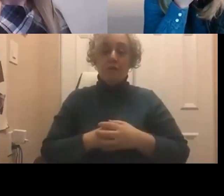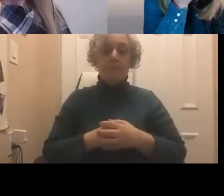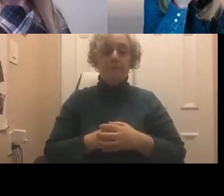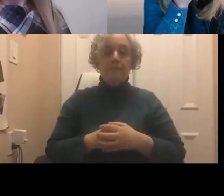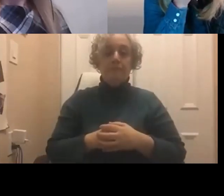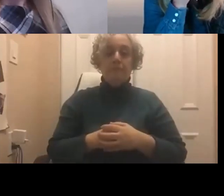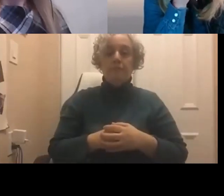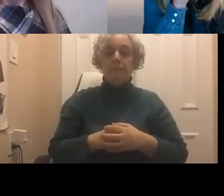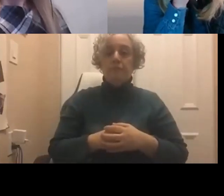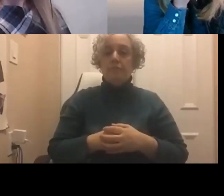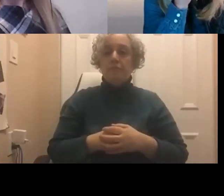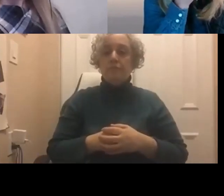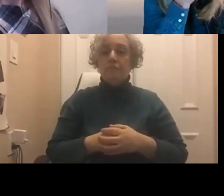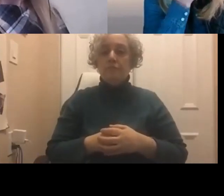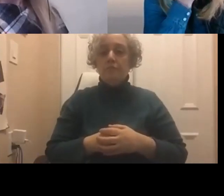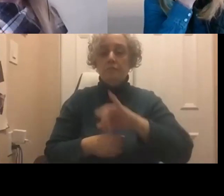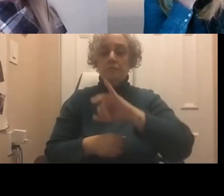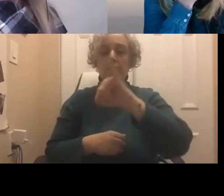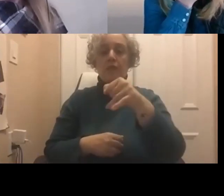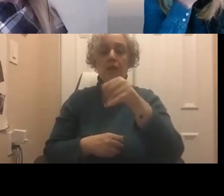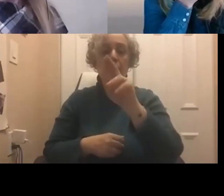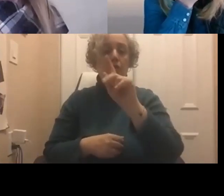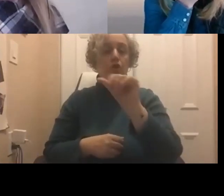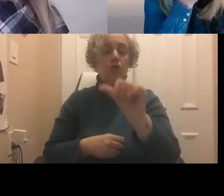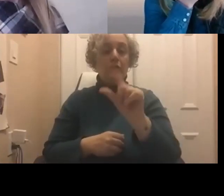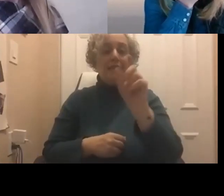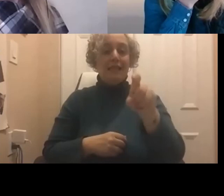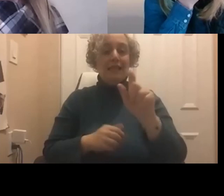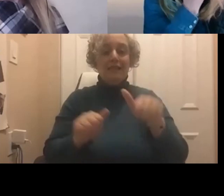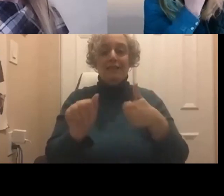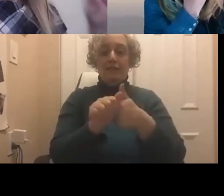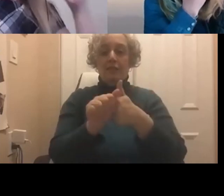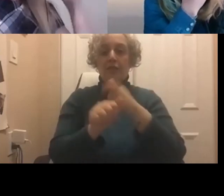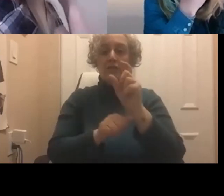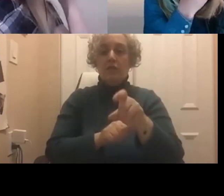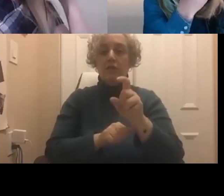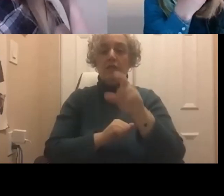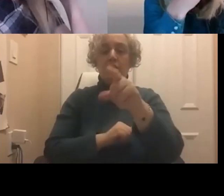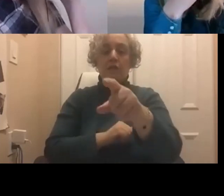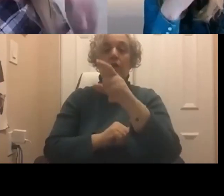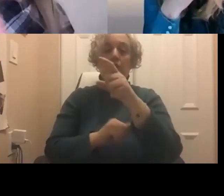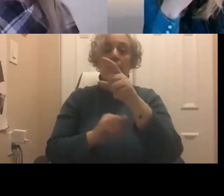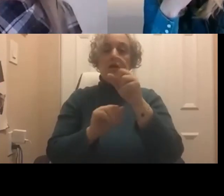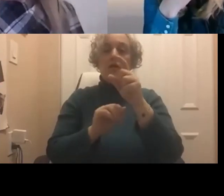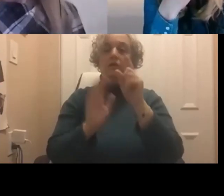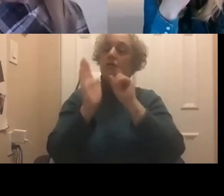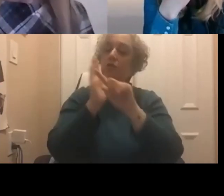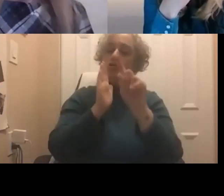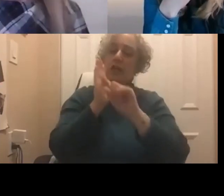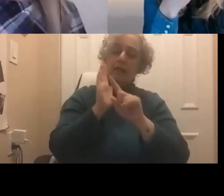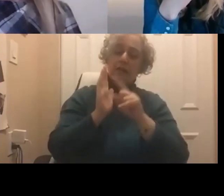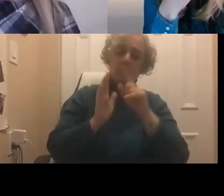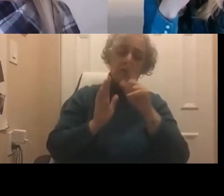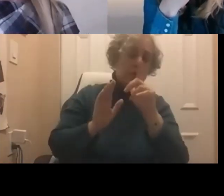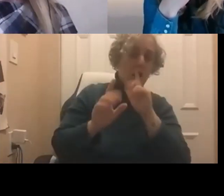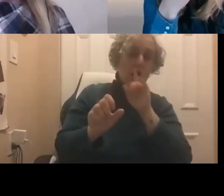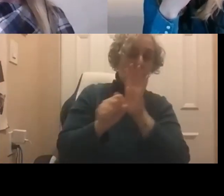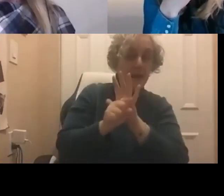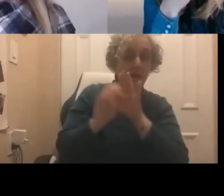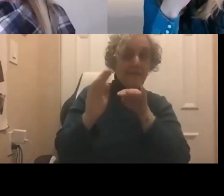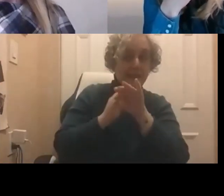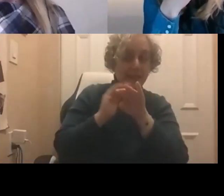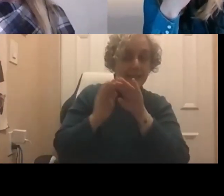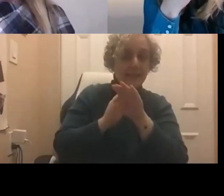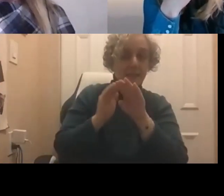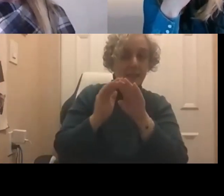What we need to follow up with now is ways of actually evaluating whether the commitment to accessibility has been met,